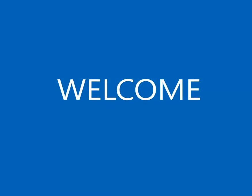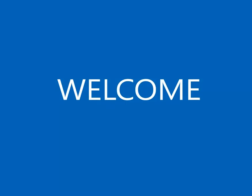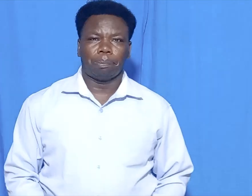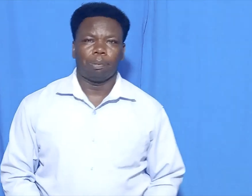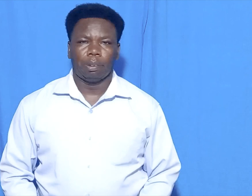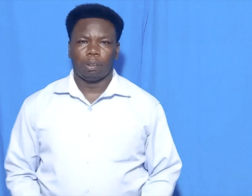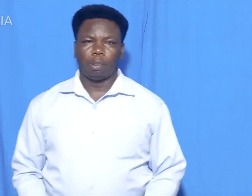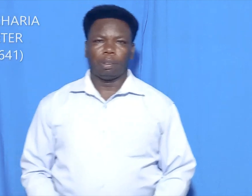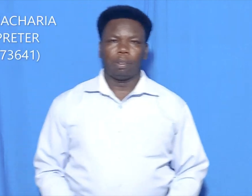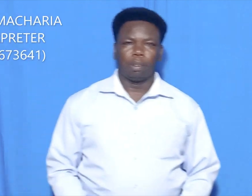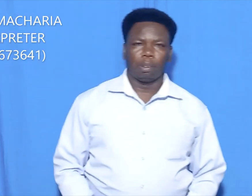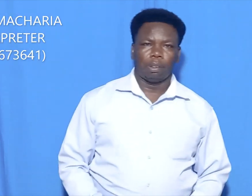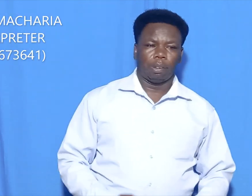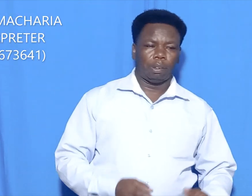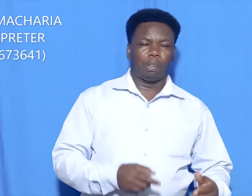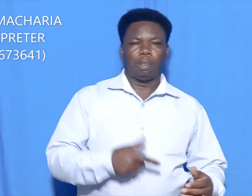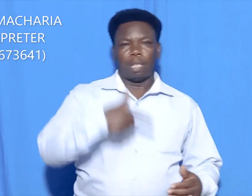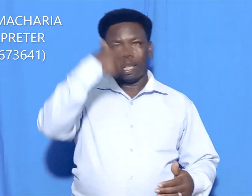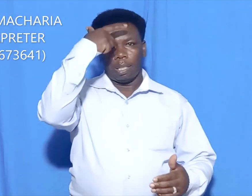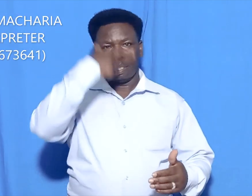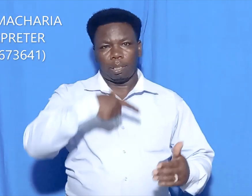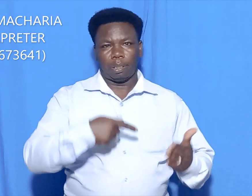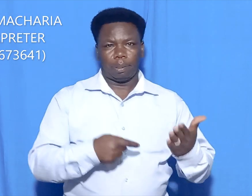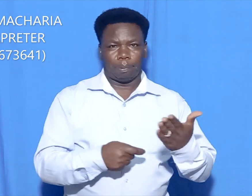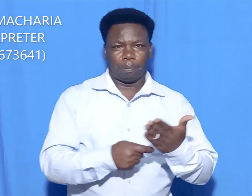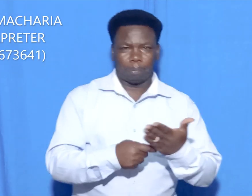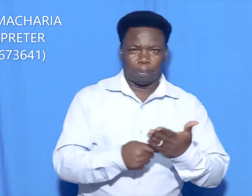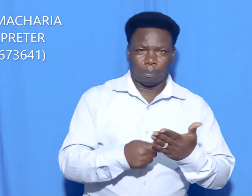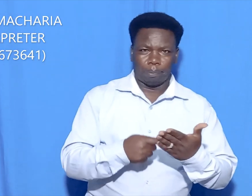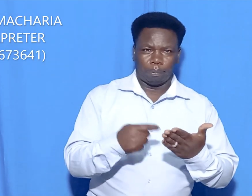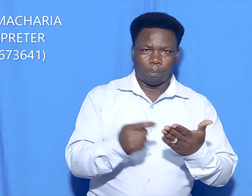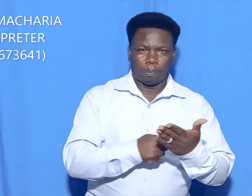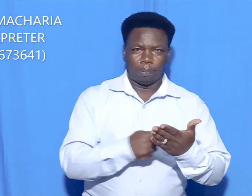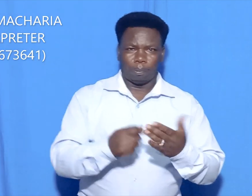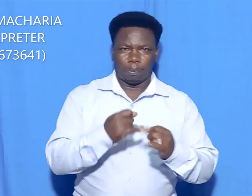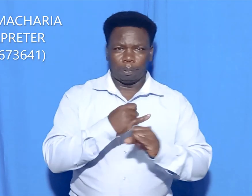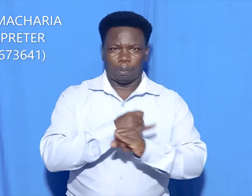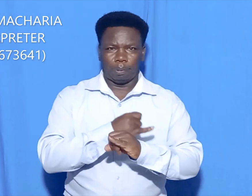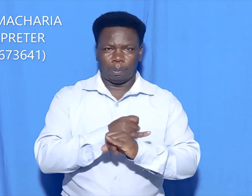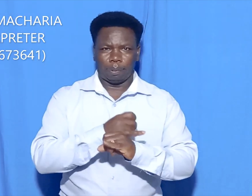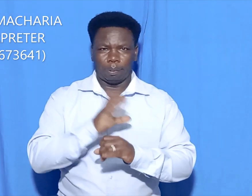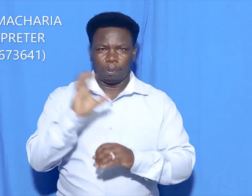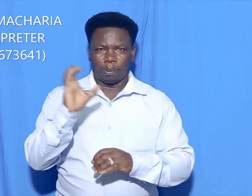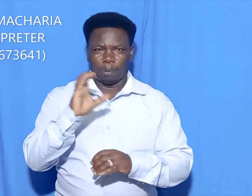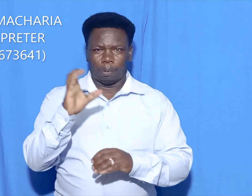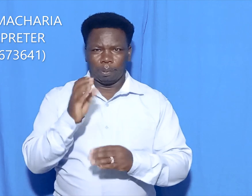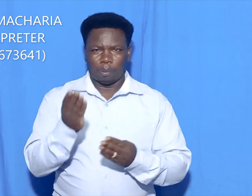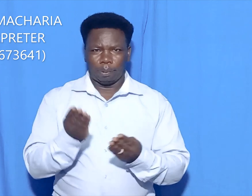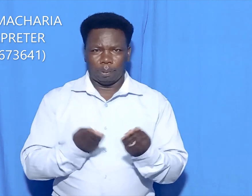This is Deitra, Deiton Green Institute, Customer Delivery Service Charger.